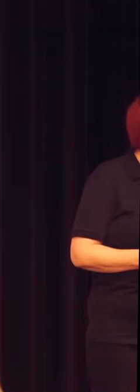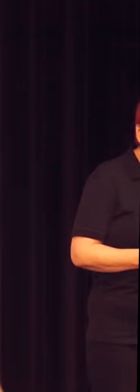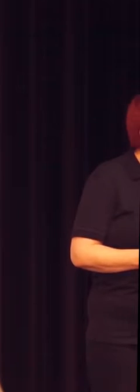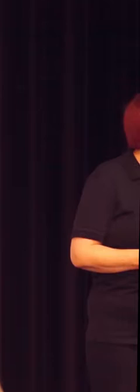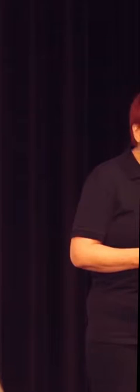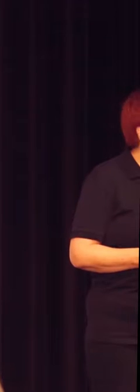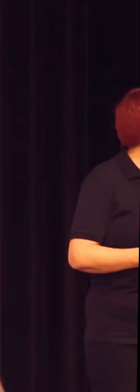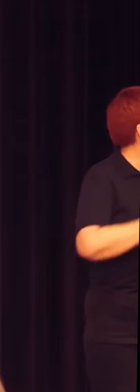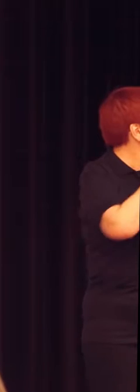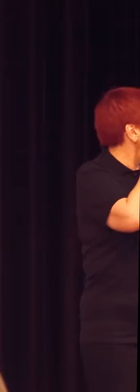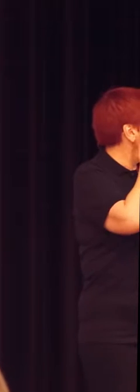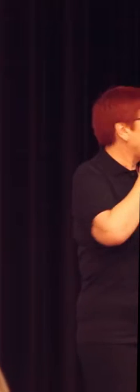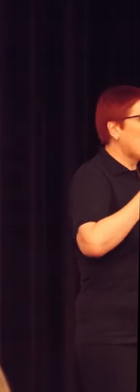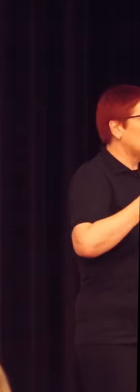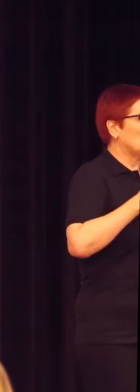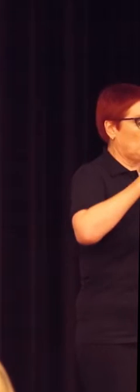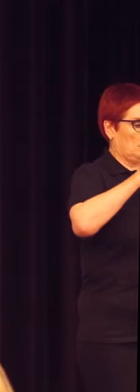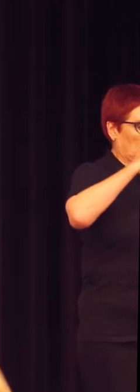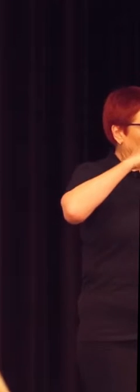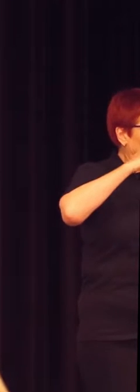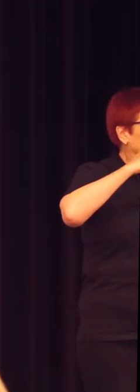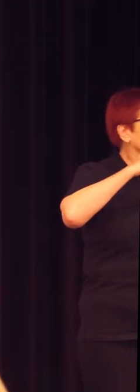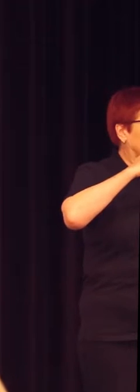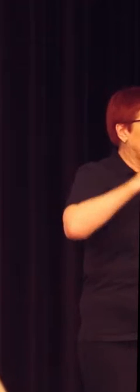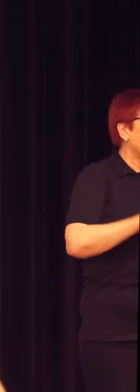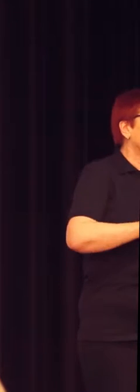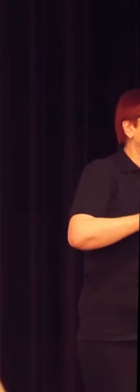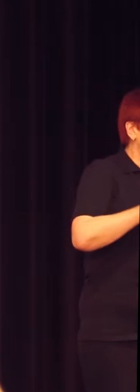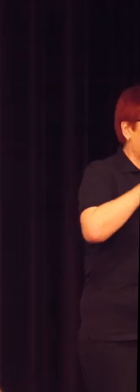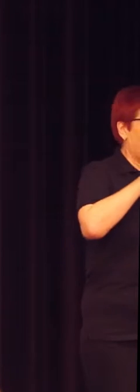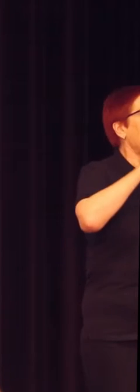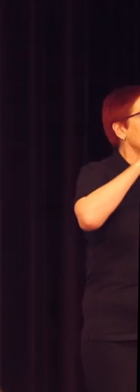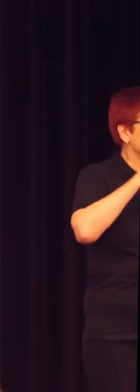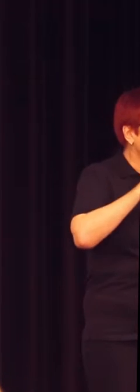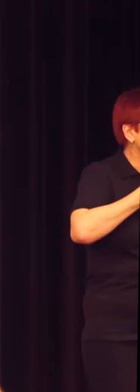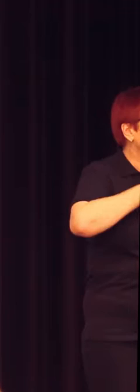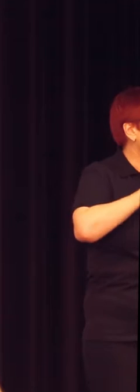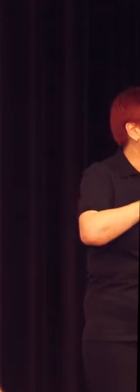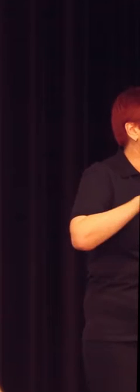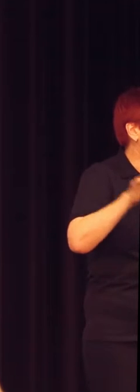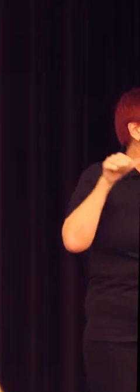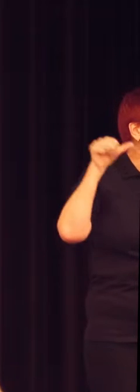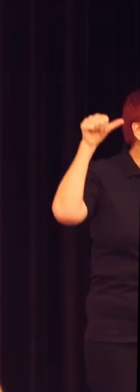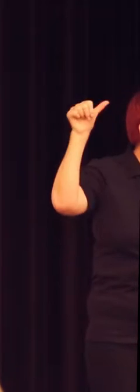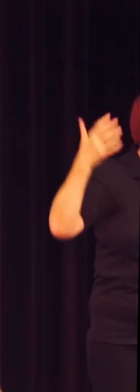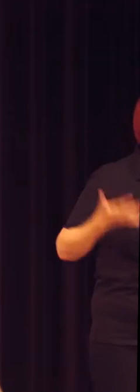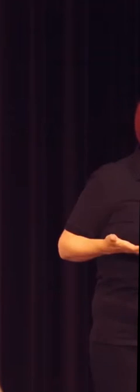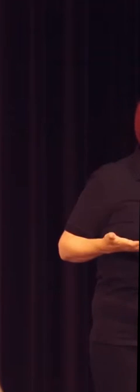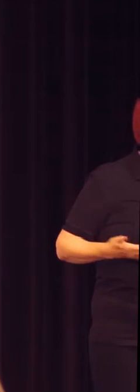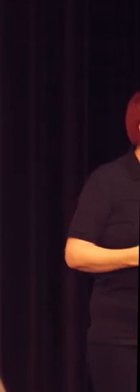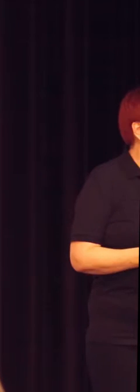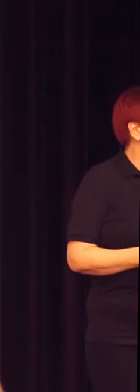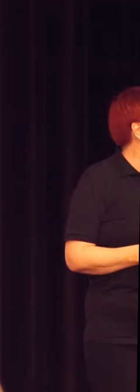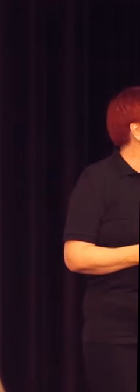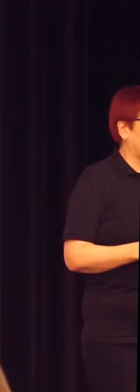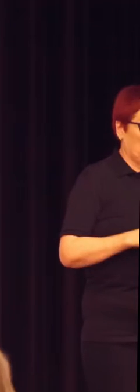This is not universal case of inequality. This is where inequality is inefficiency. And so for